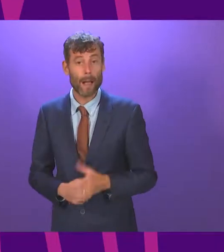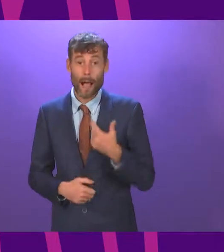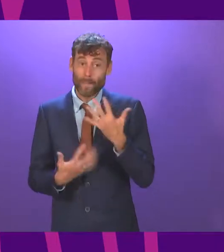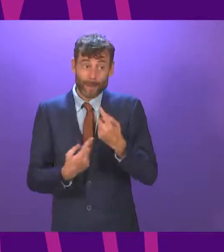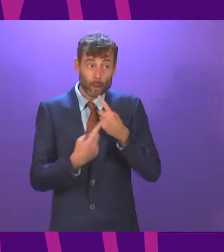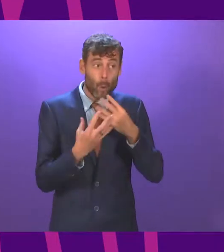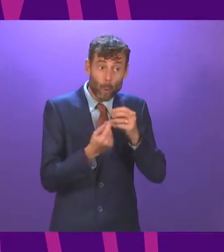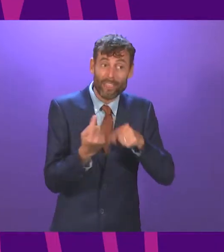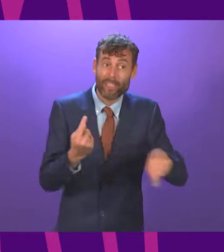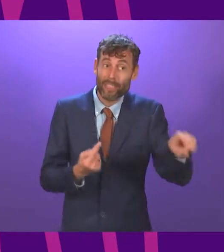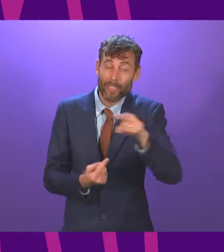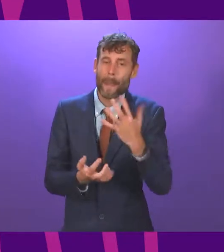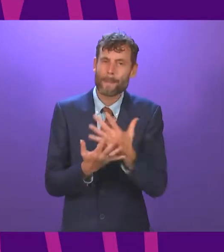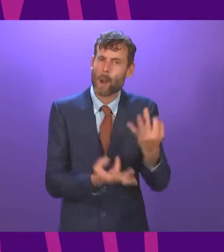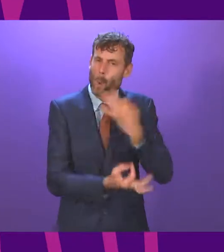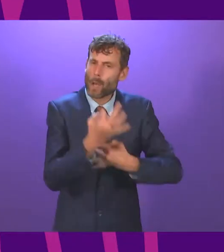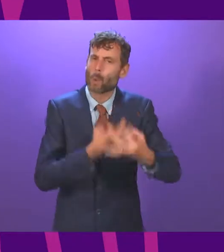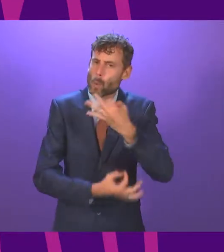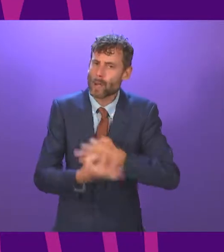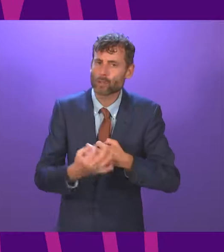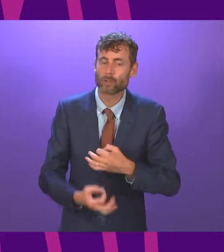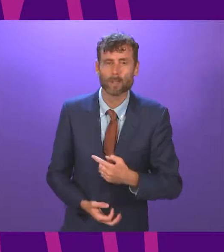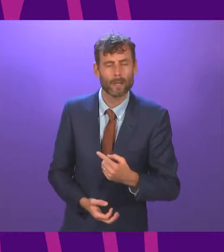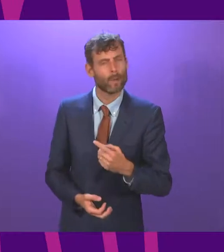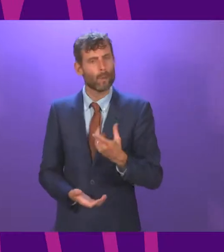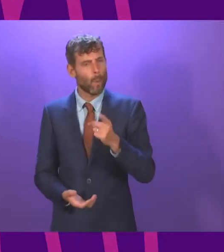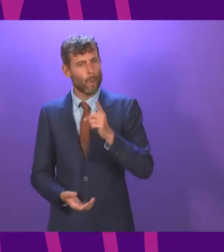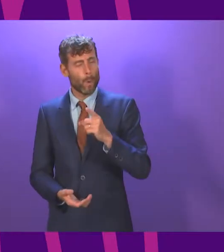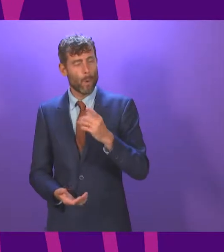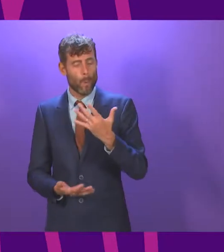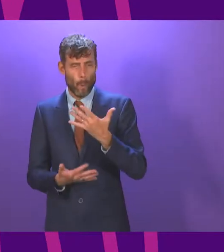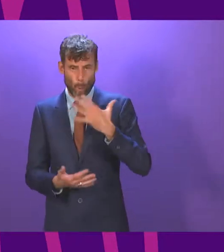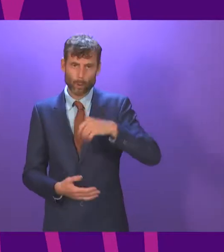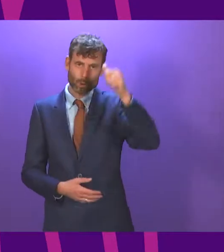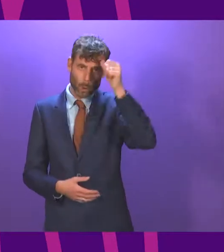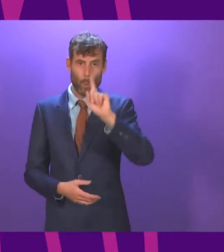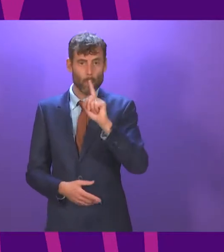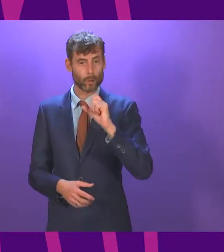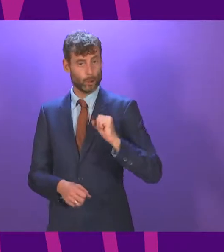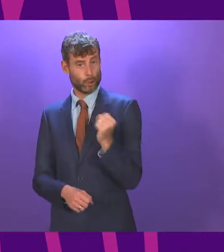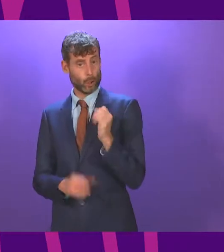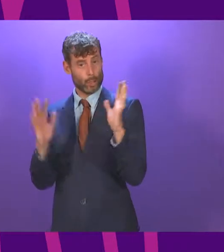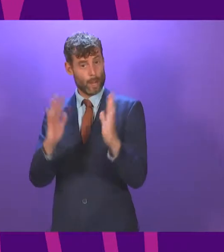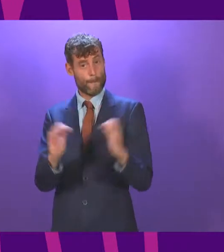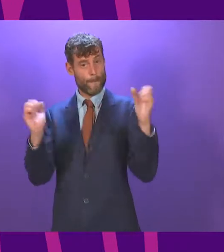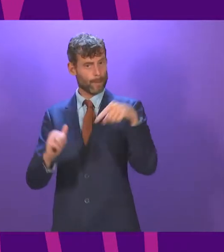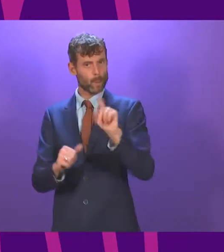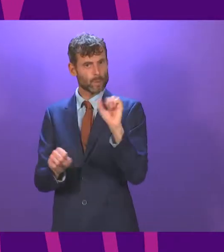most common question I'm asked after why are you at the door is a simple one. What does the Scottish parliament actually do?